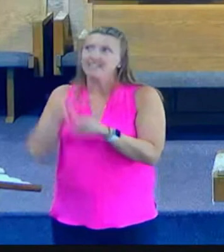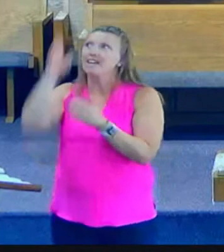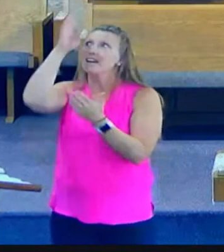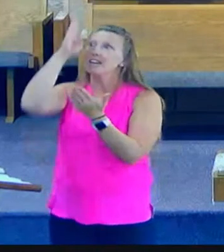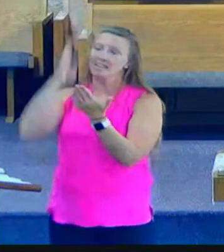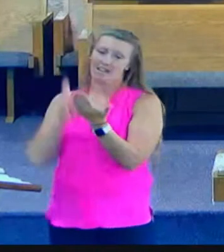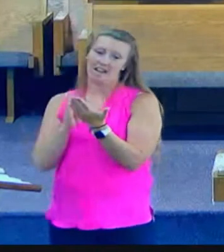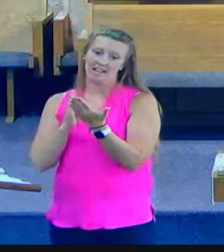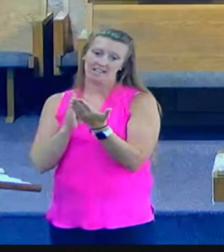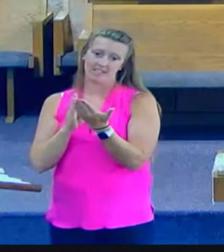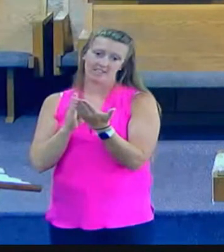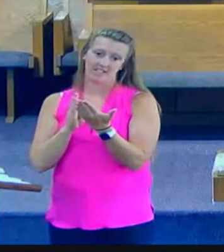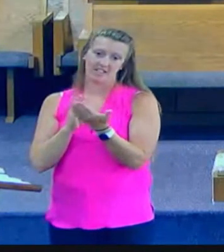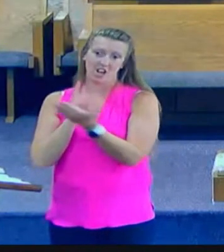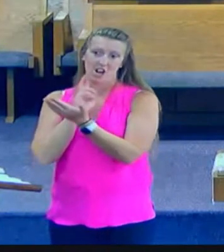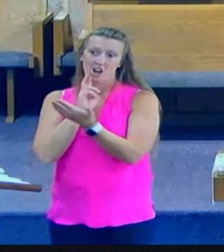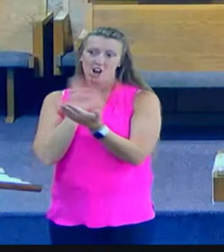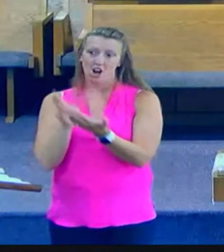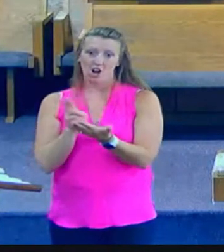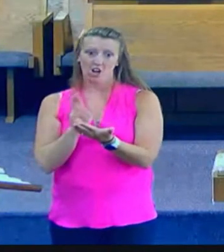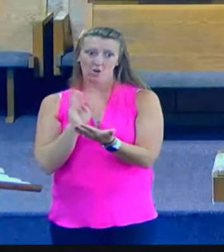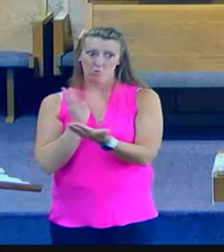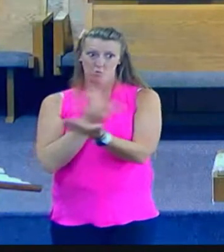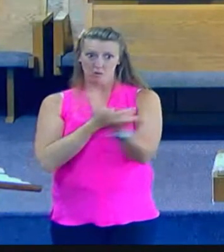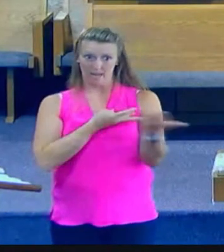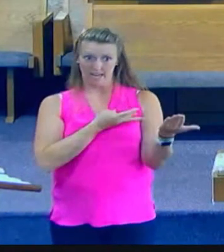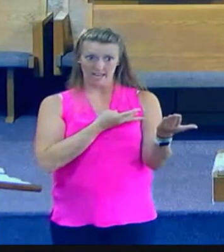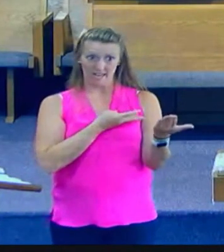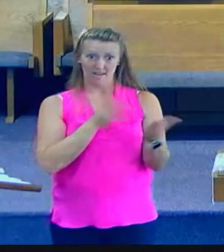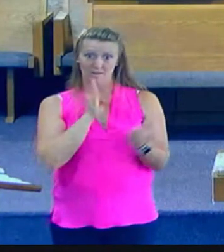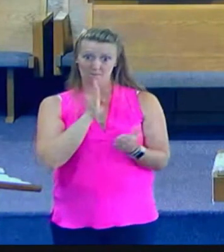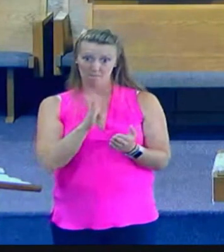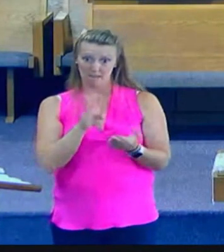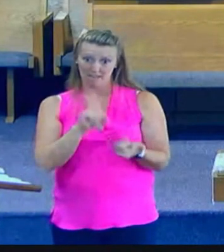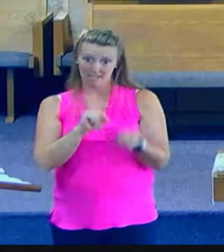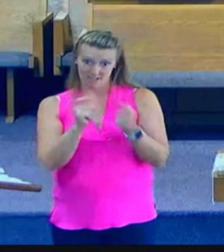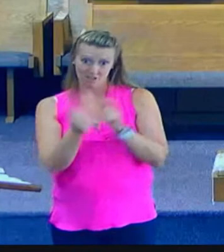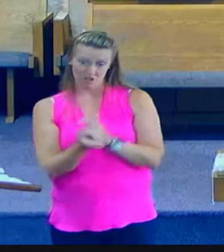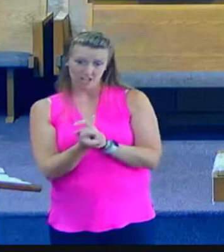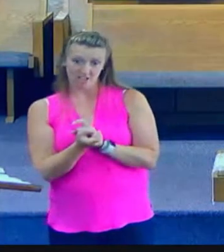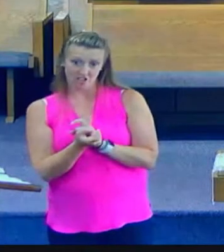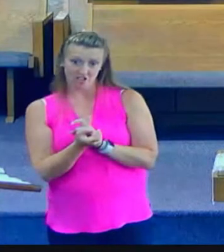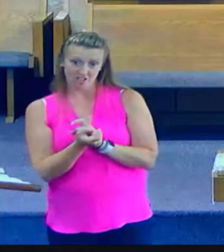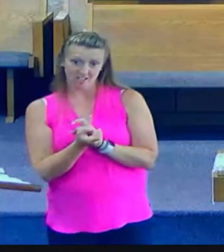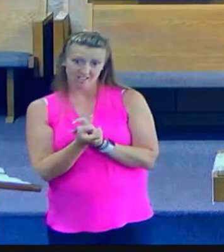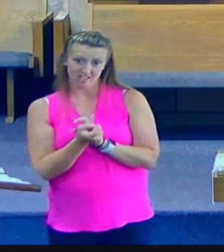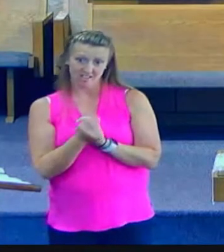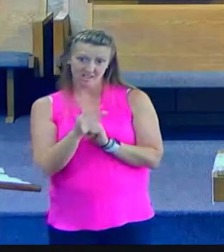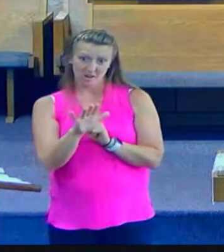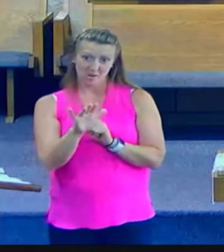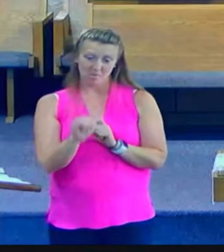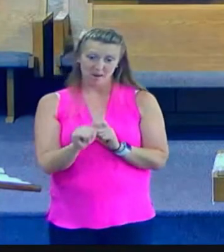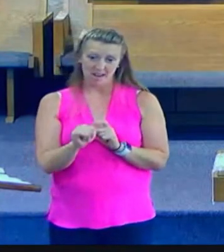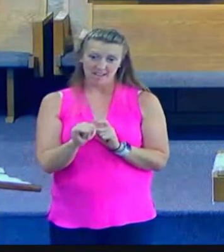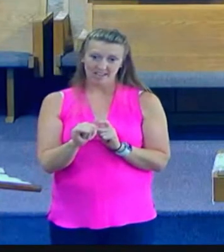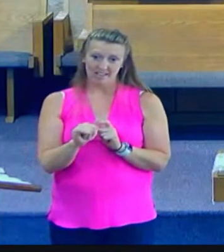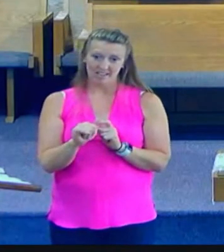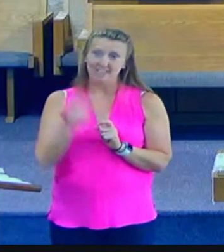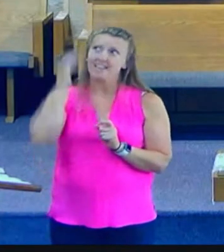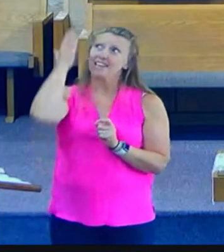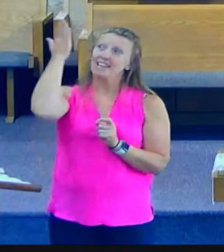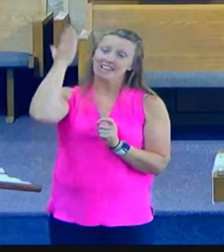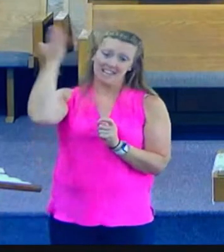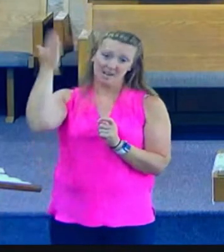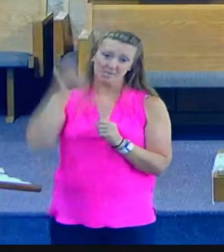renewing of your mind or do messages like this make you uncomfortable Jesus said the hour is coming